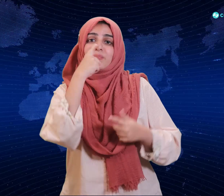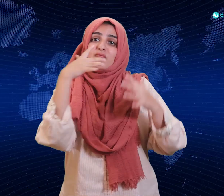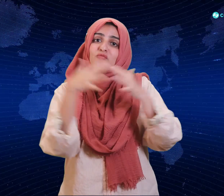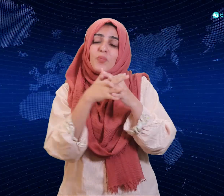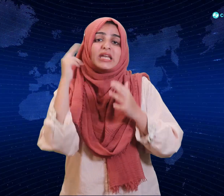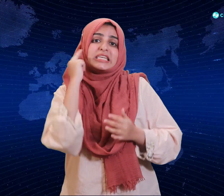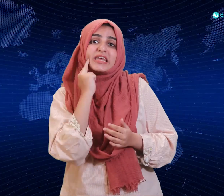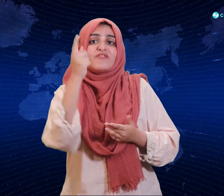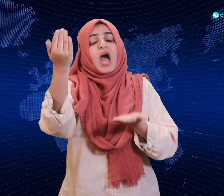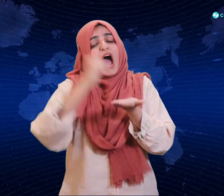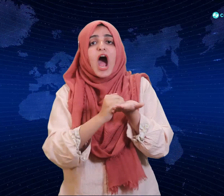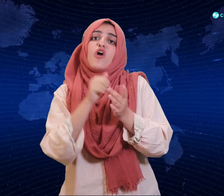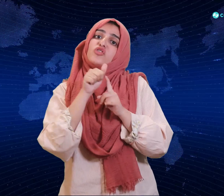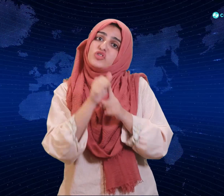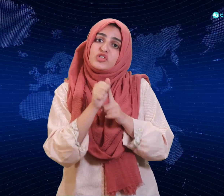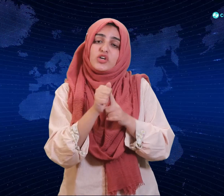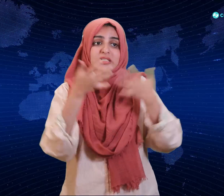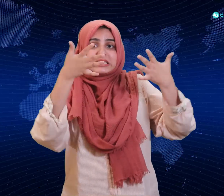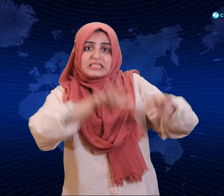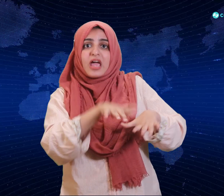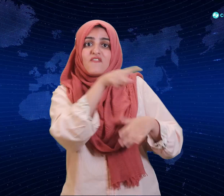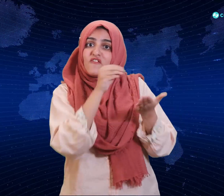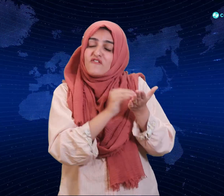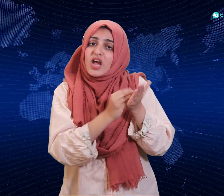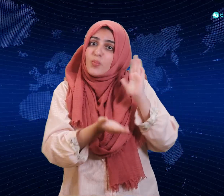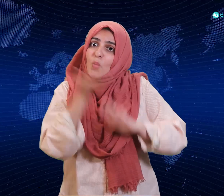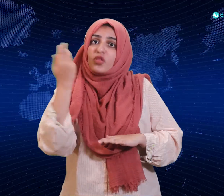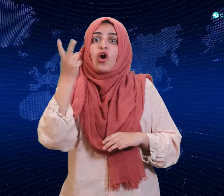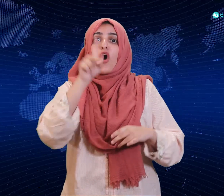to be a part of this and invite their friends and family as well